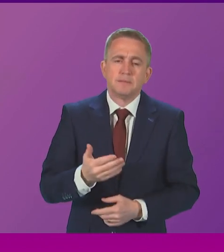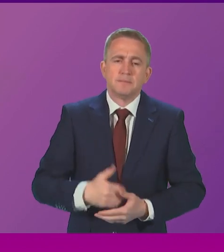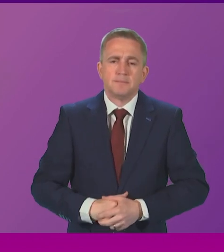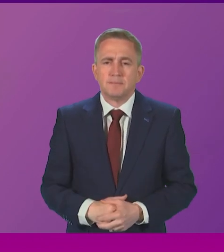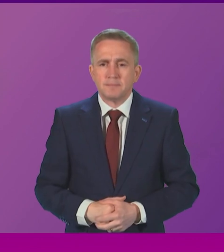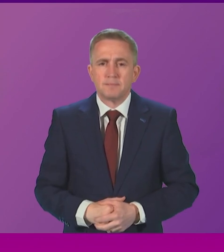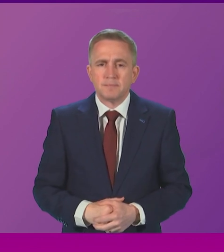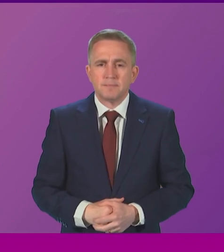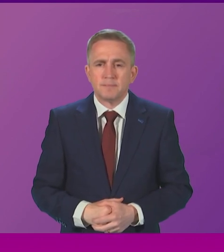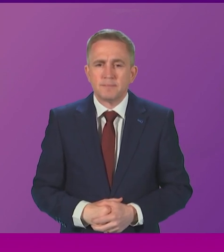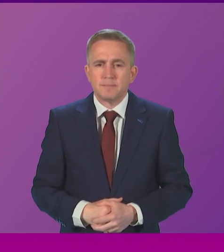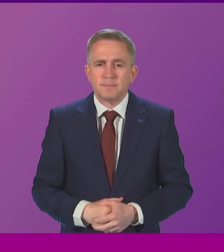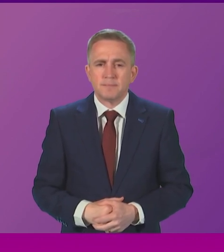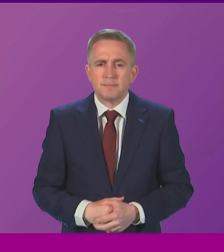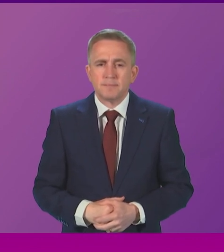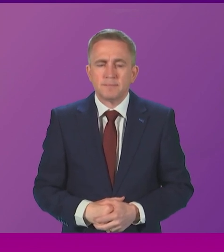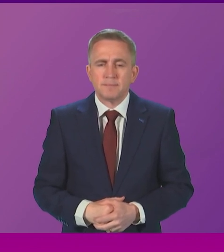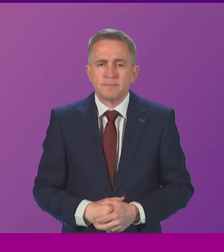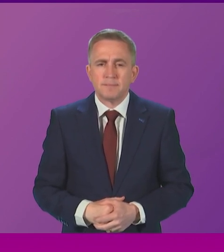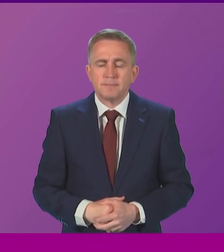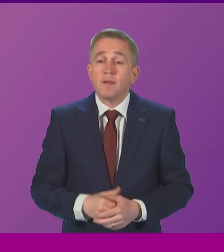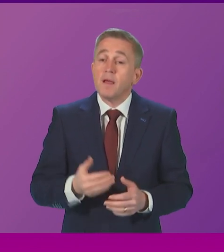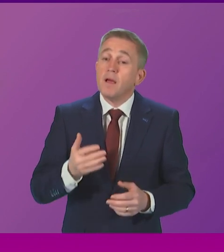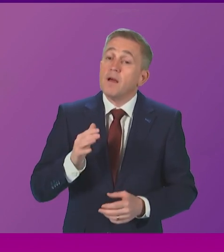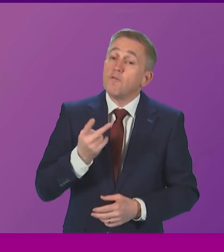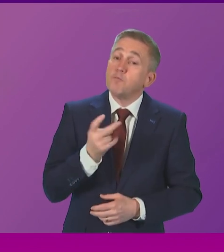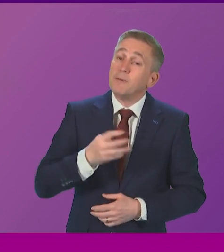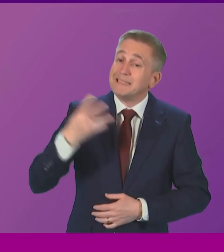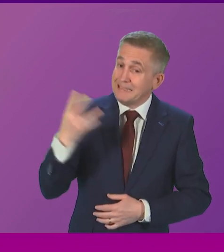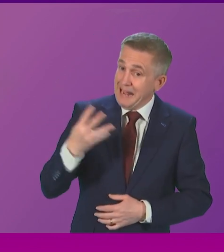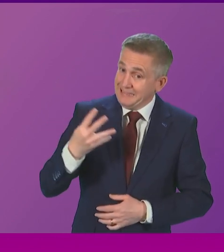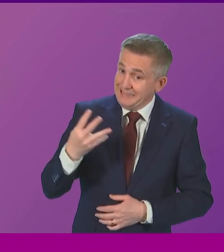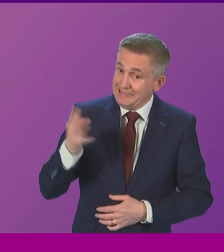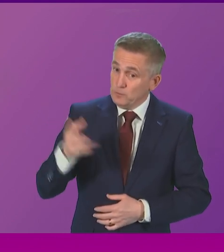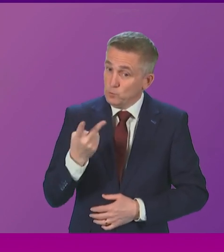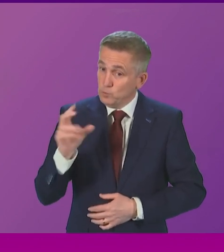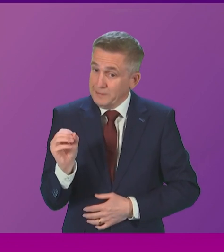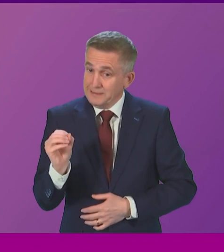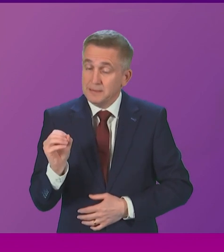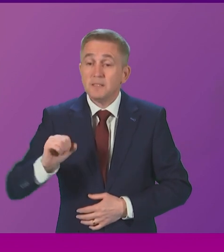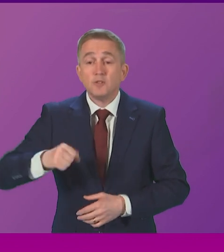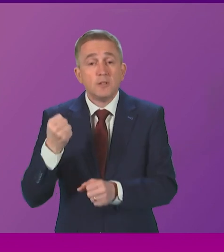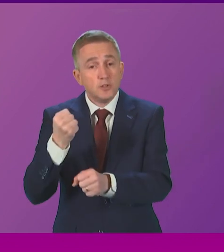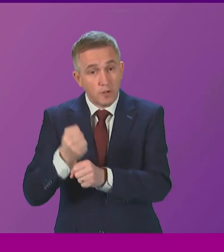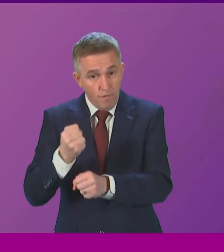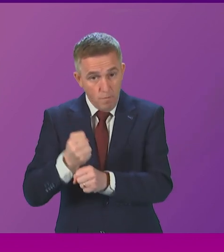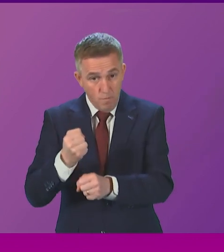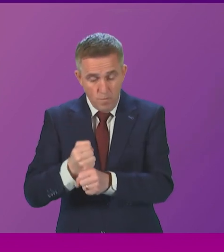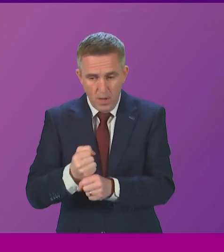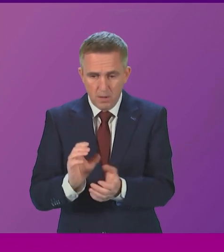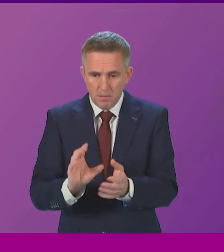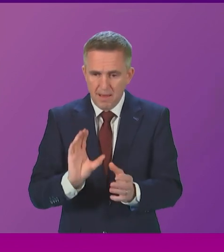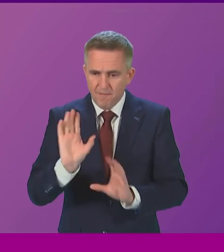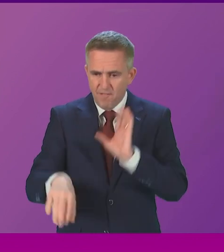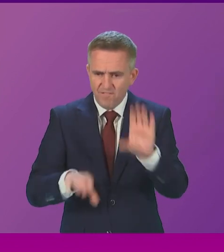Thank you. My understanding is that since 2019-20, the Scottish Government has invested in almost